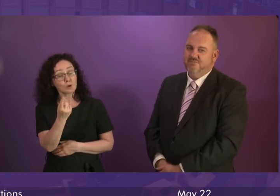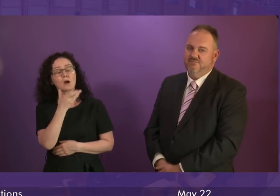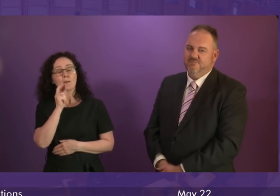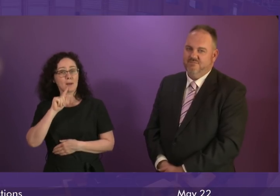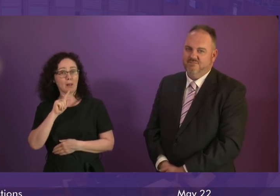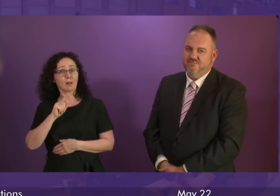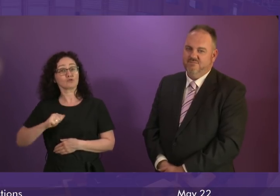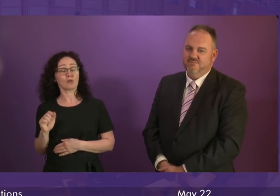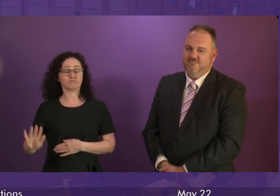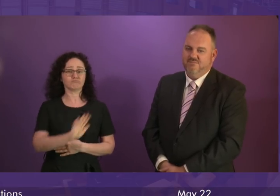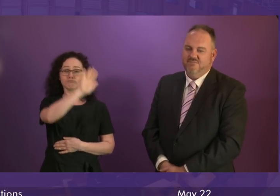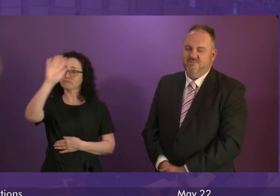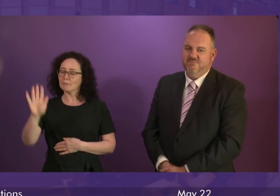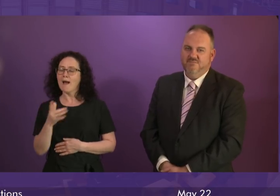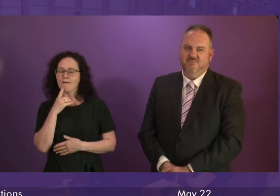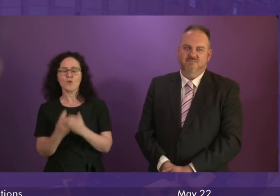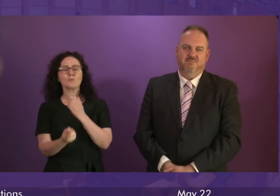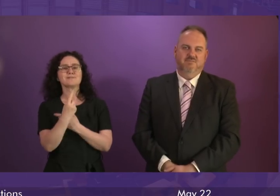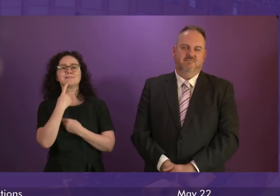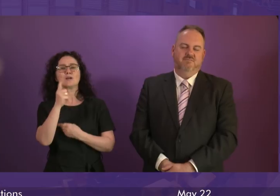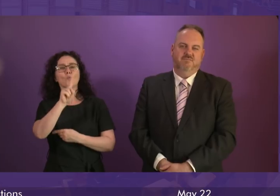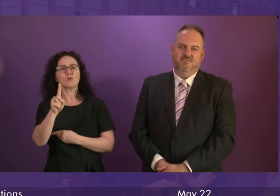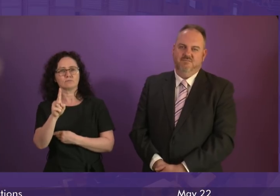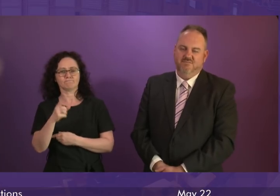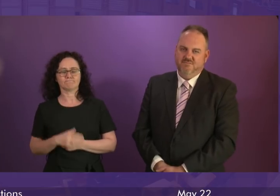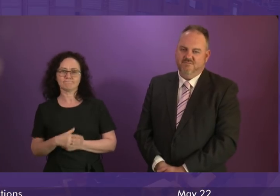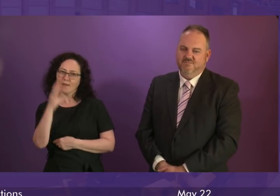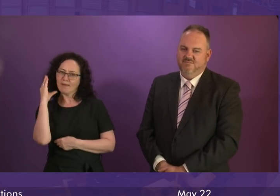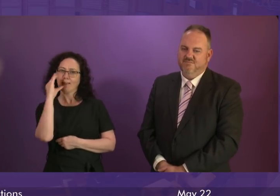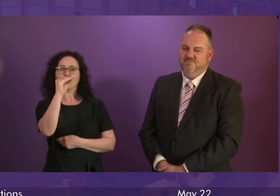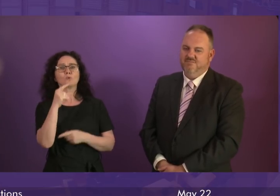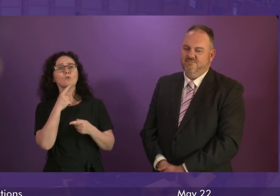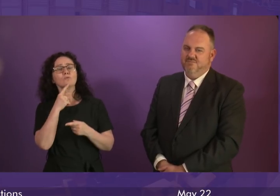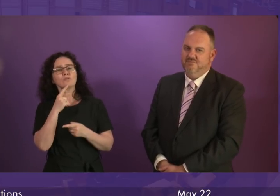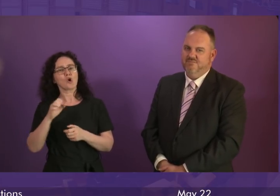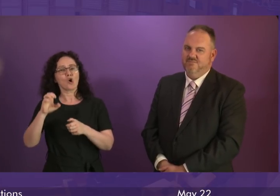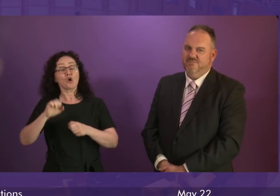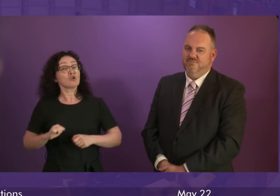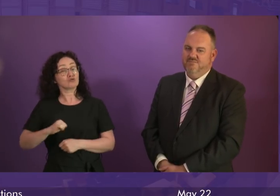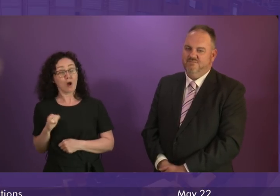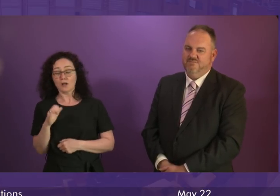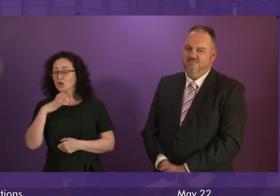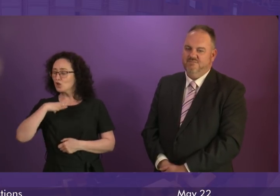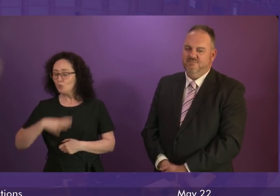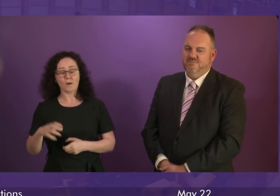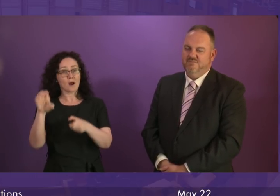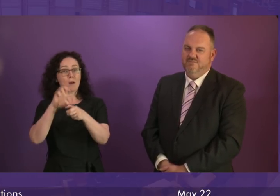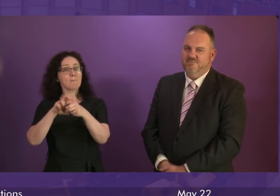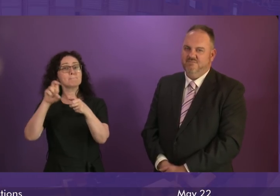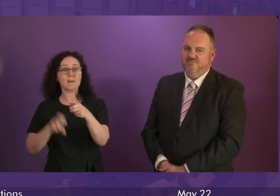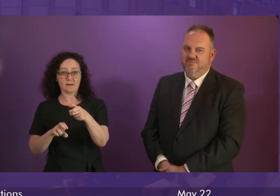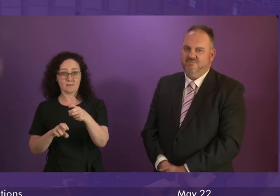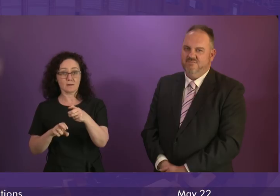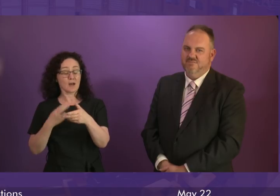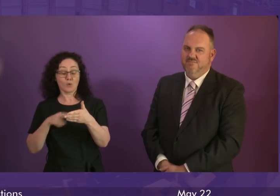to send a very clear message, to send the message that Scotland does not want Brexit, Scotland did not vote for Brexit,